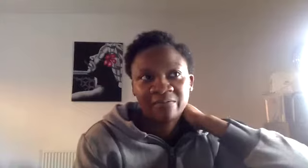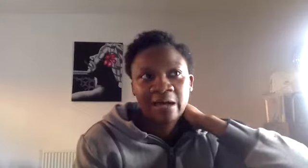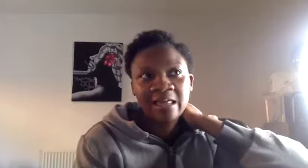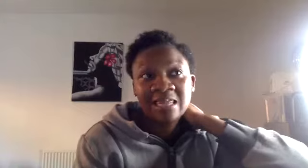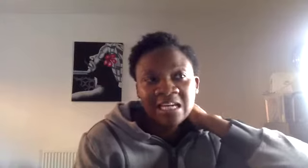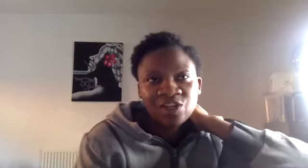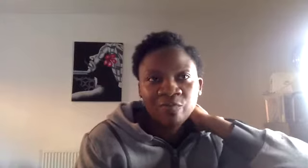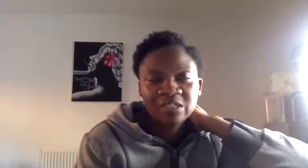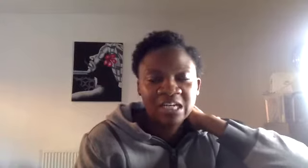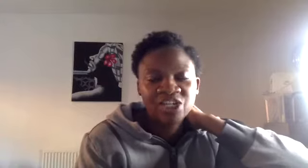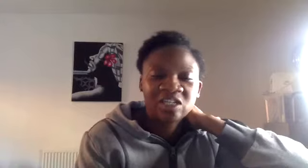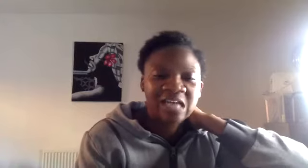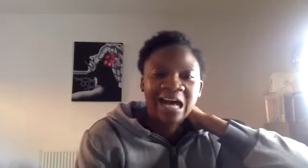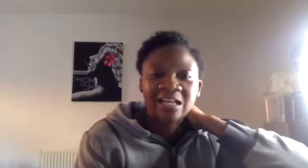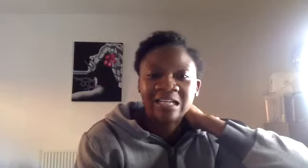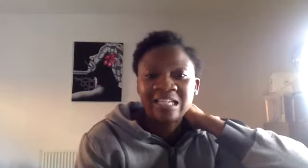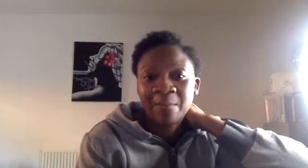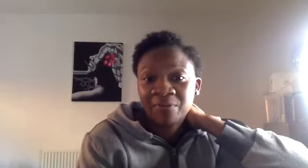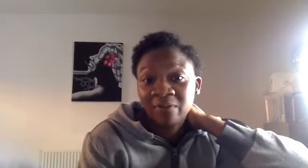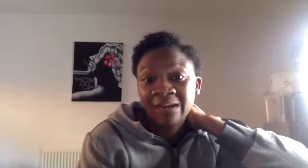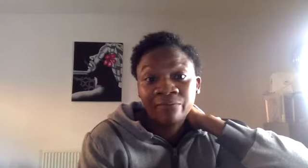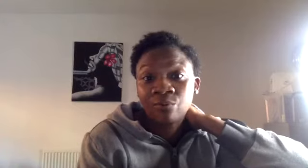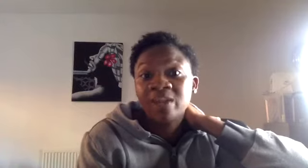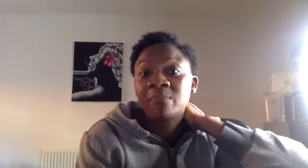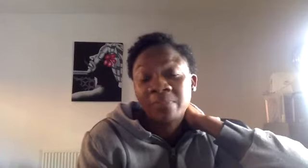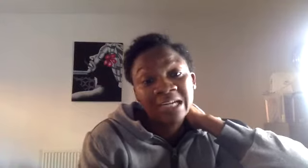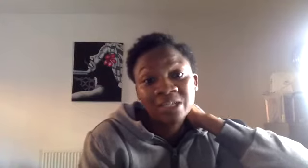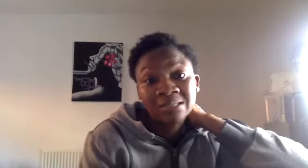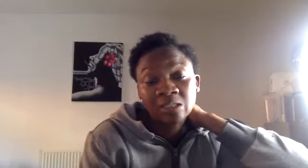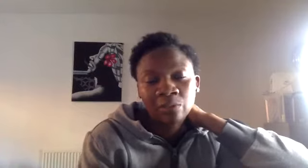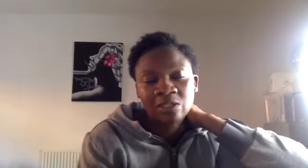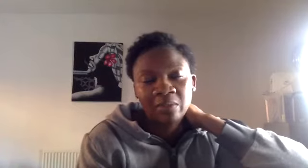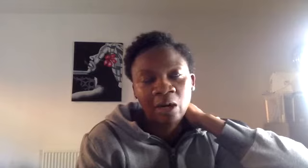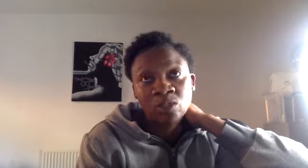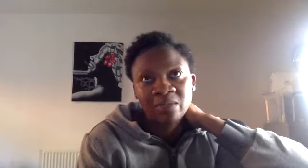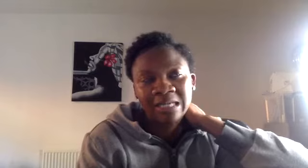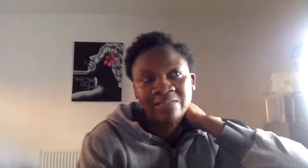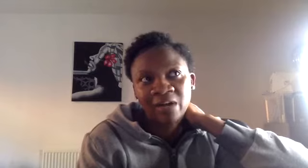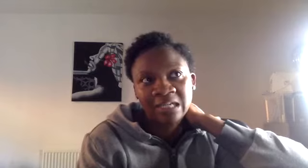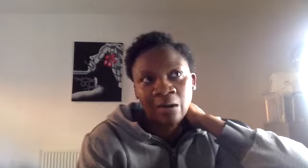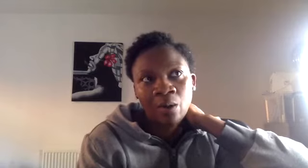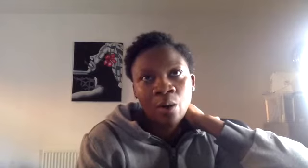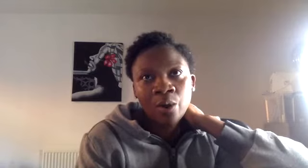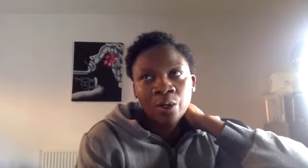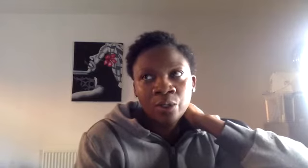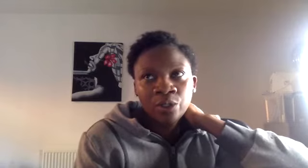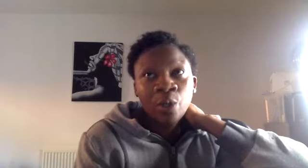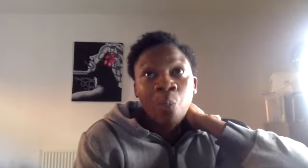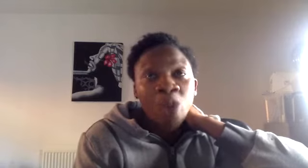these conversations at a depth of level with my patients to ultimately to find out, you know, what